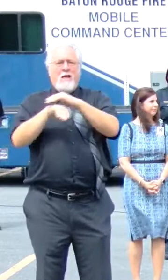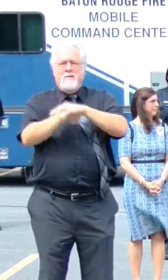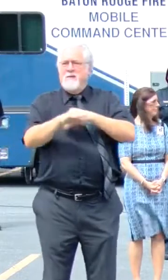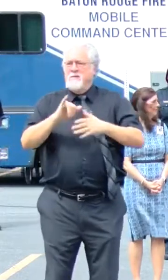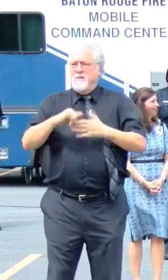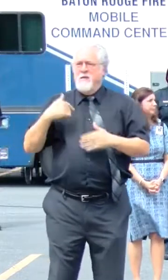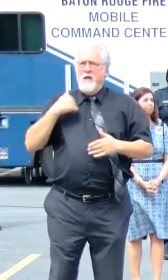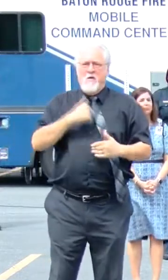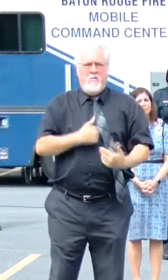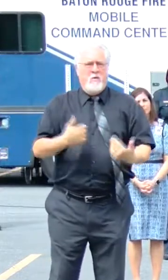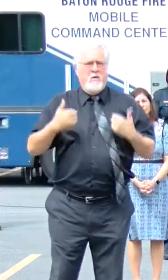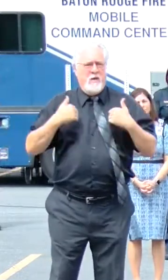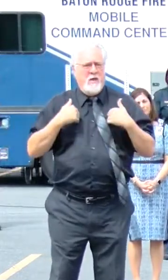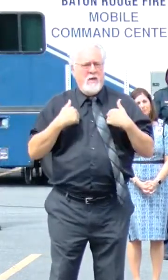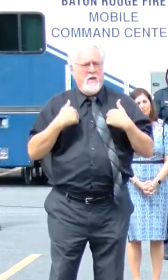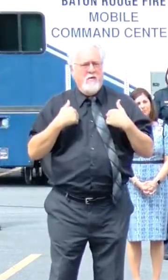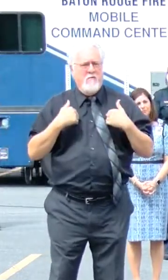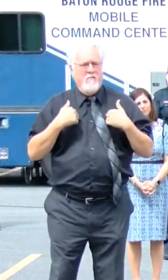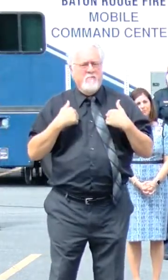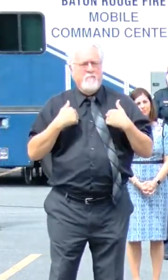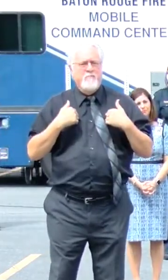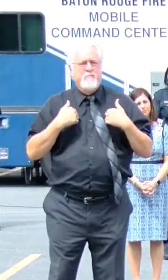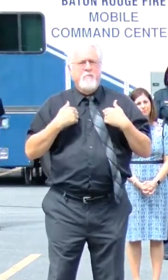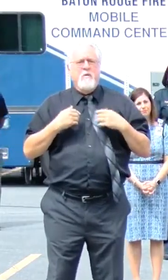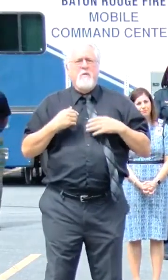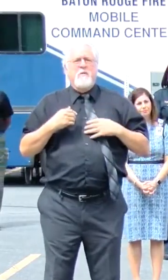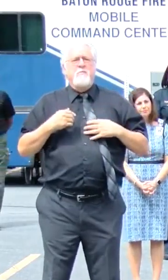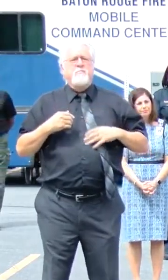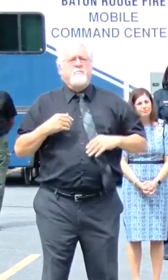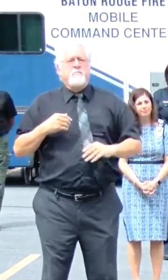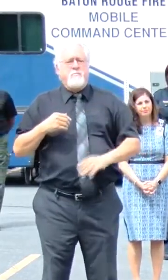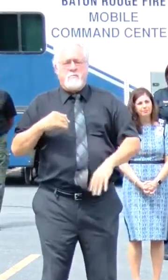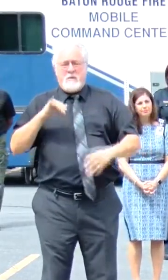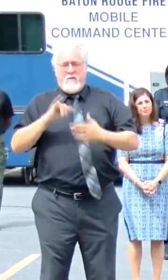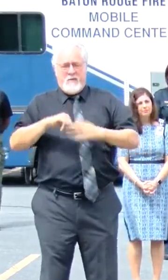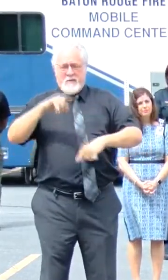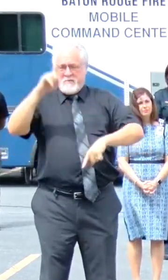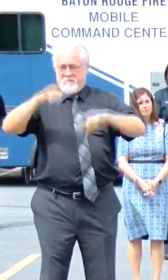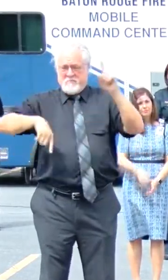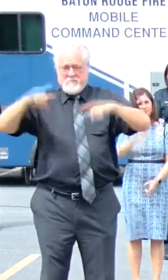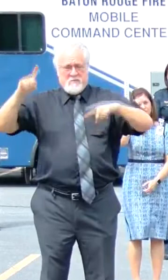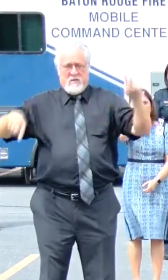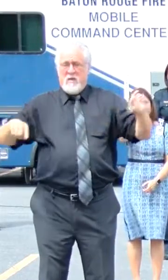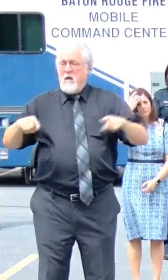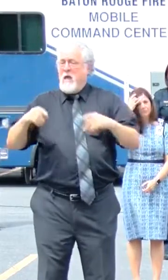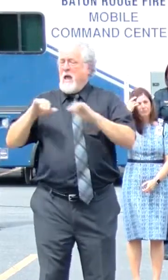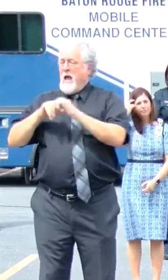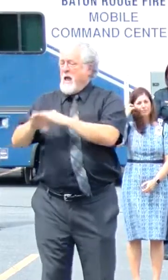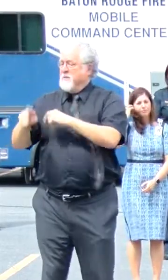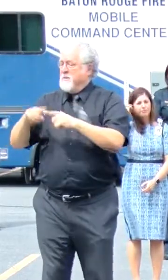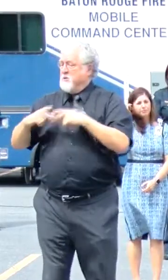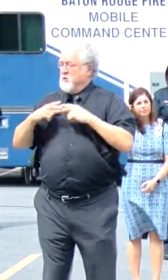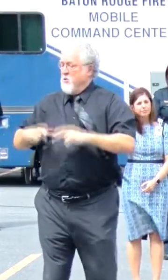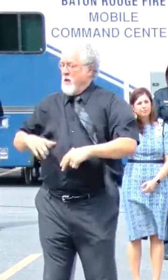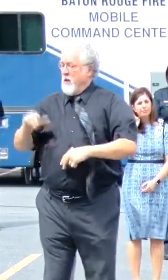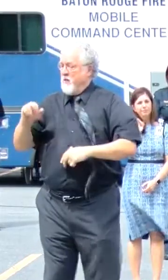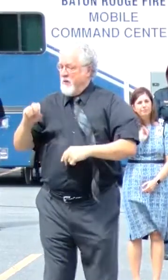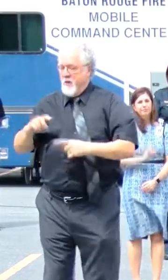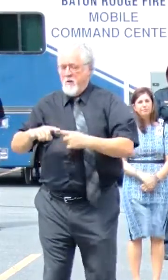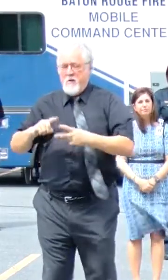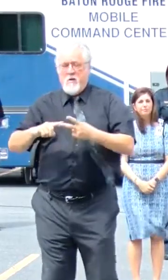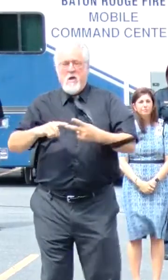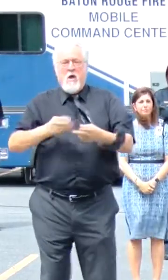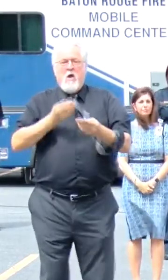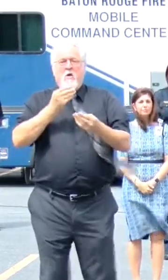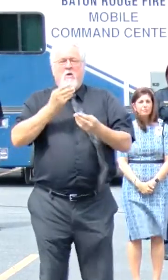exist in our community. The disparity of access to health care and fresh foods,